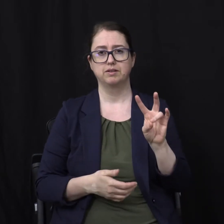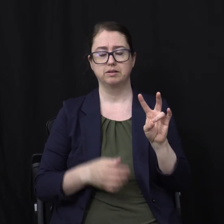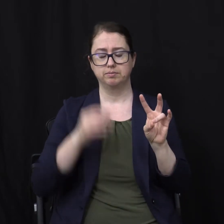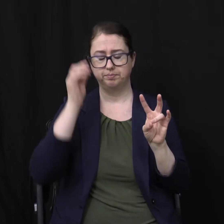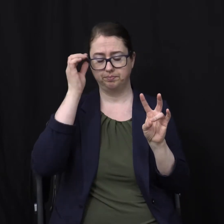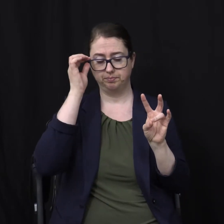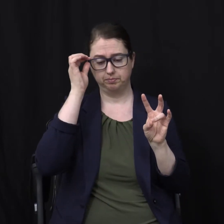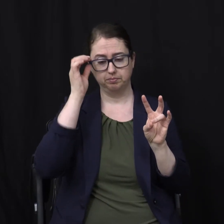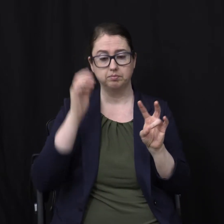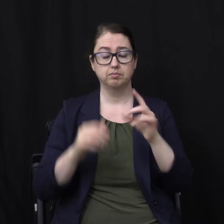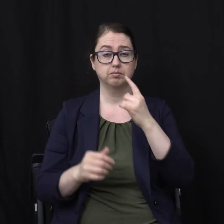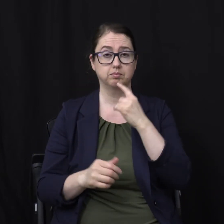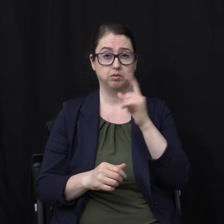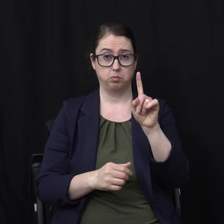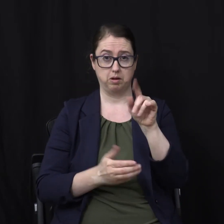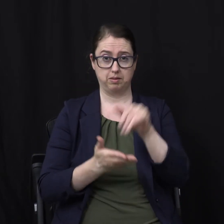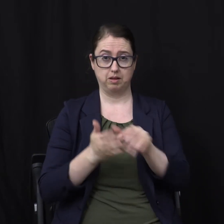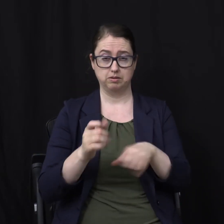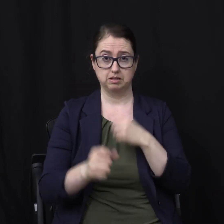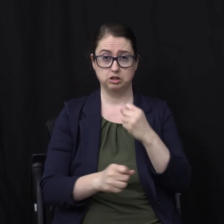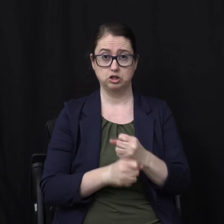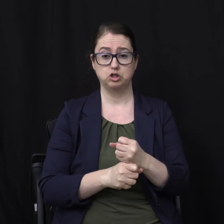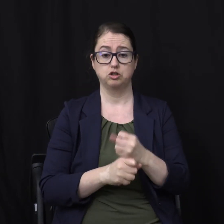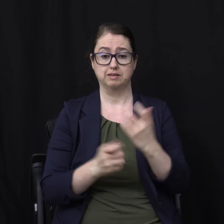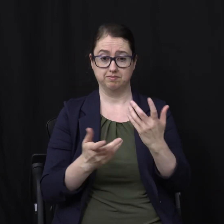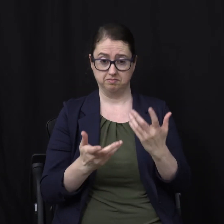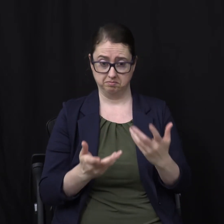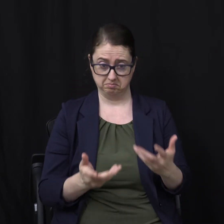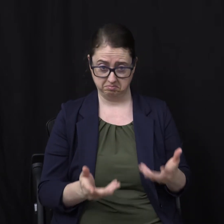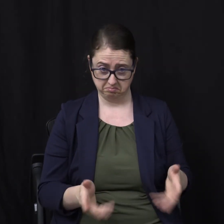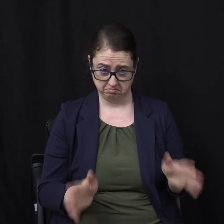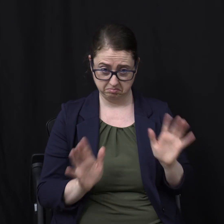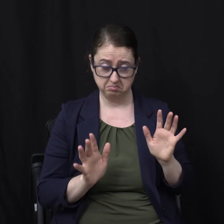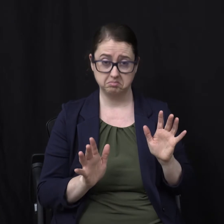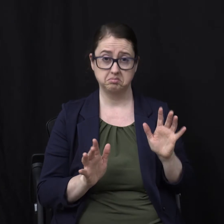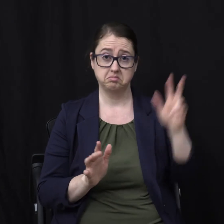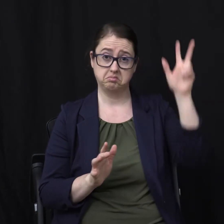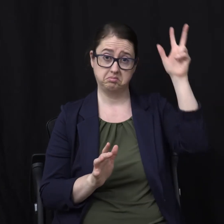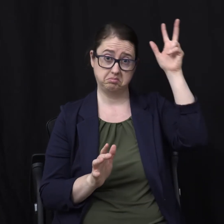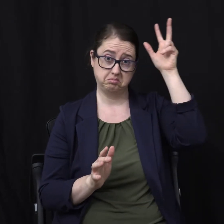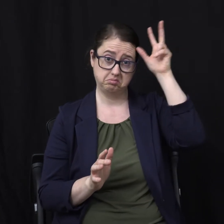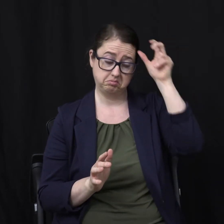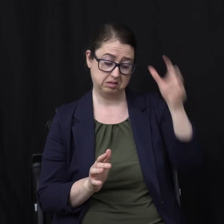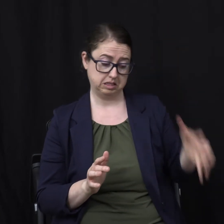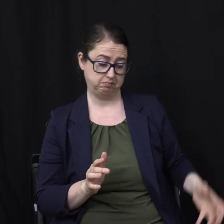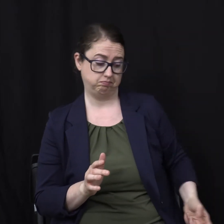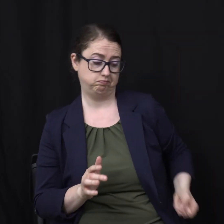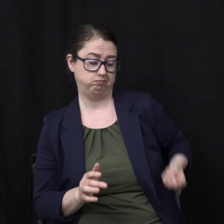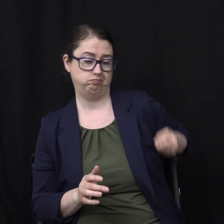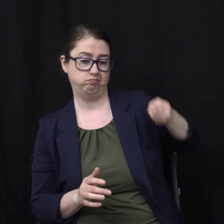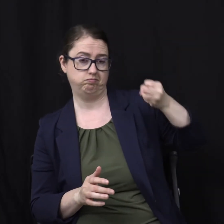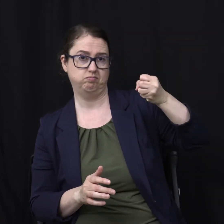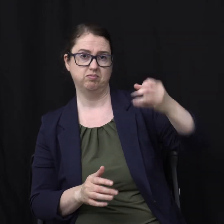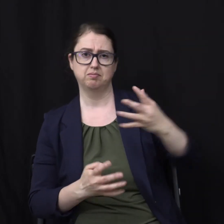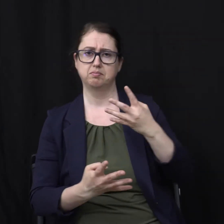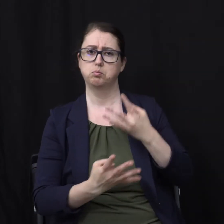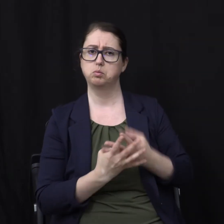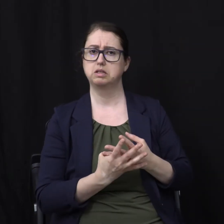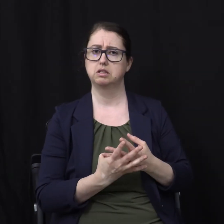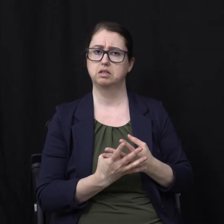And when the thousand years Are expired Satan shall be loosed Out of his prison What is his prison? Well